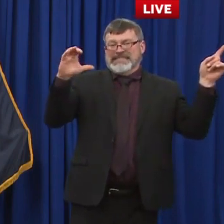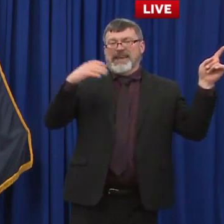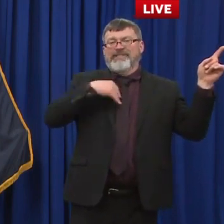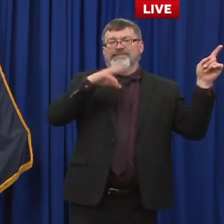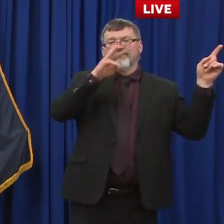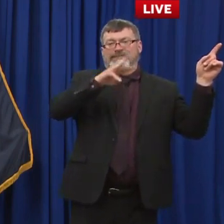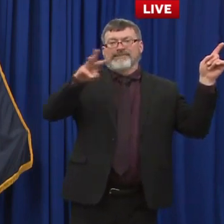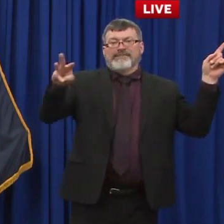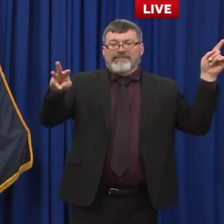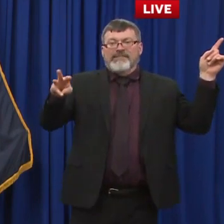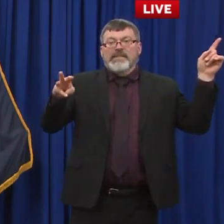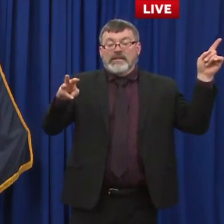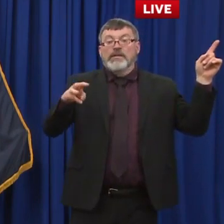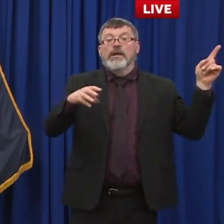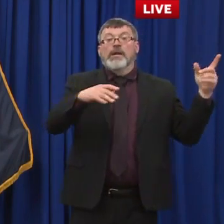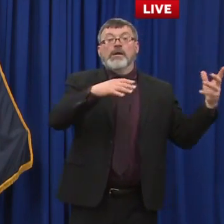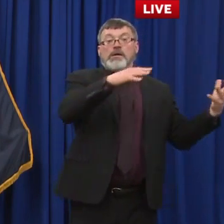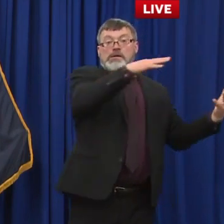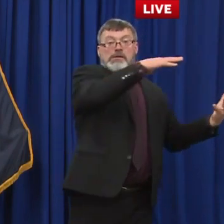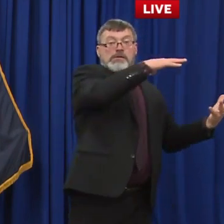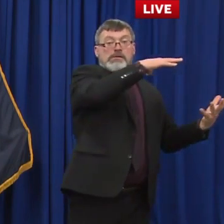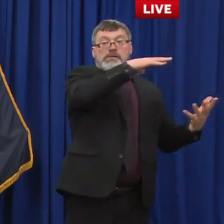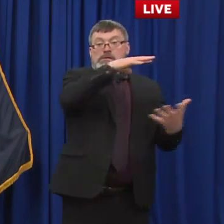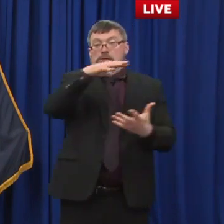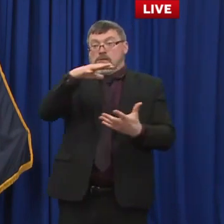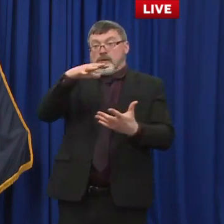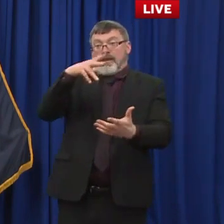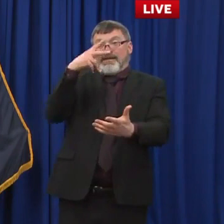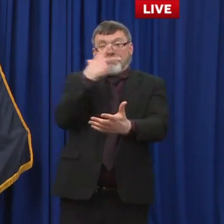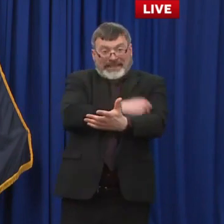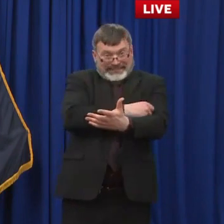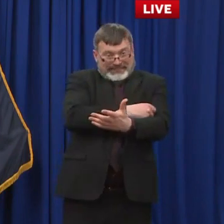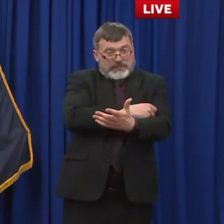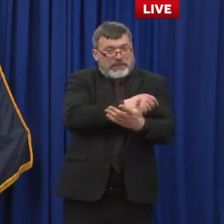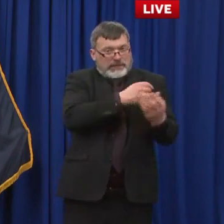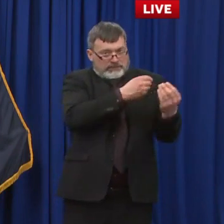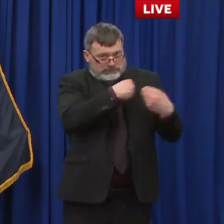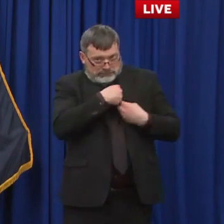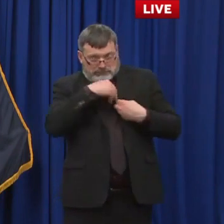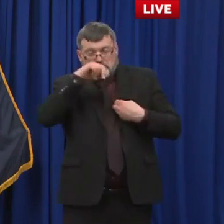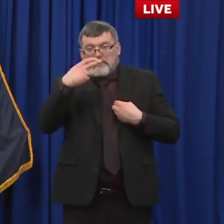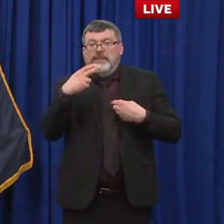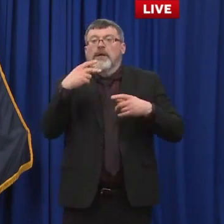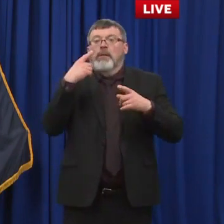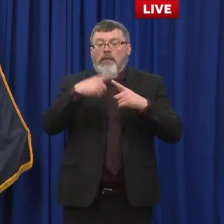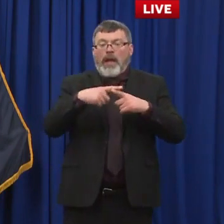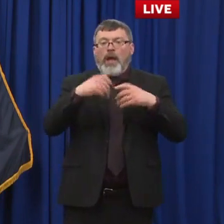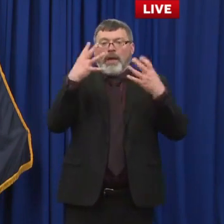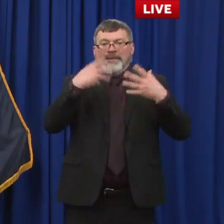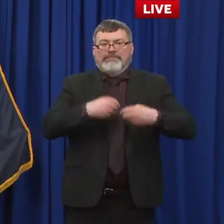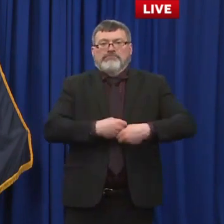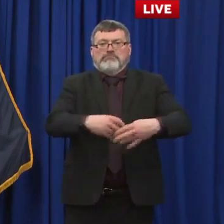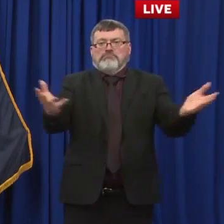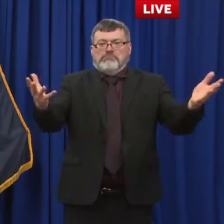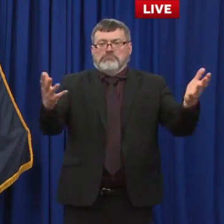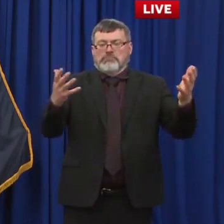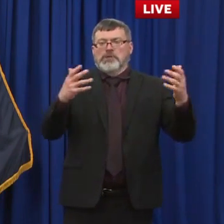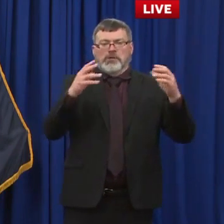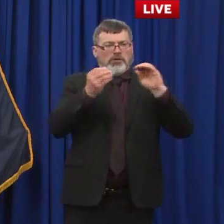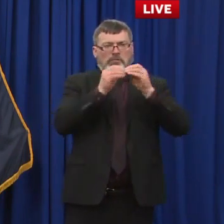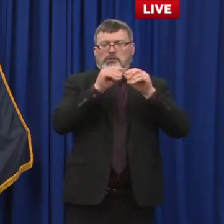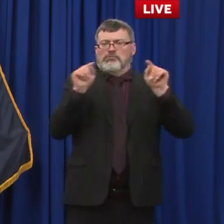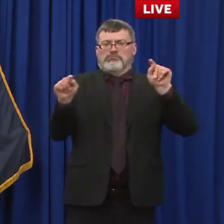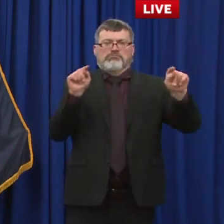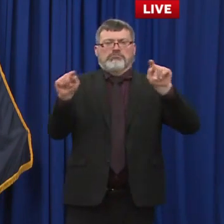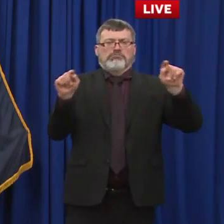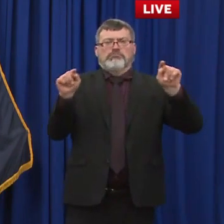um given to um folks and there's more given than we've gotten but i'm thinking we might be counting them